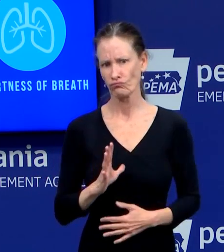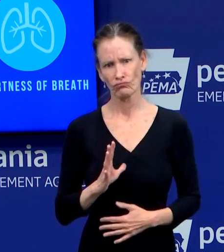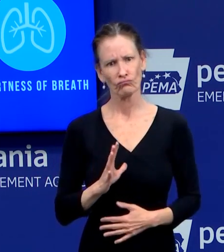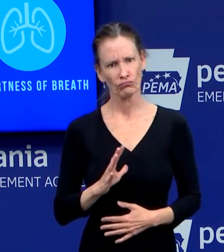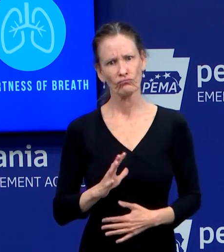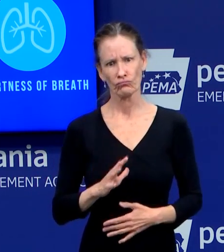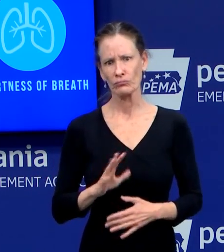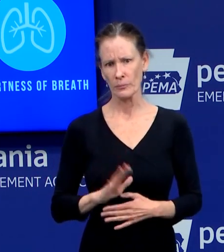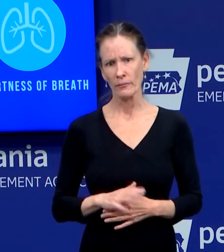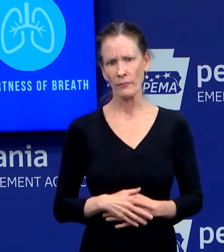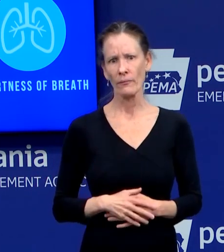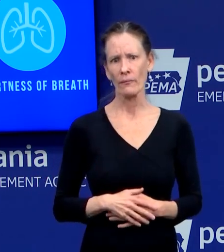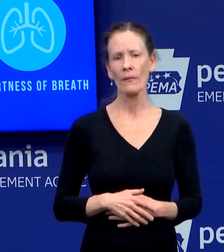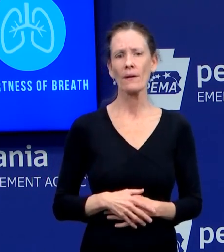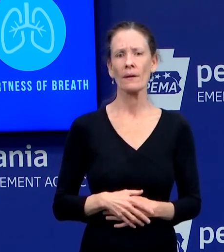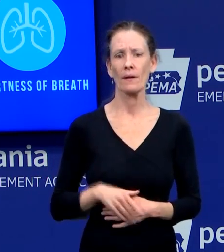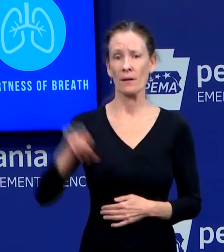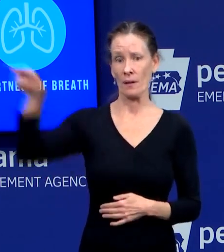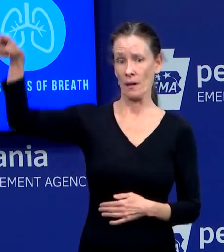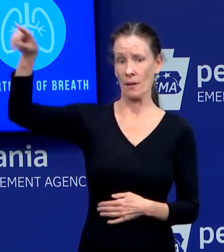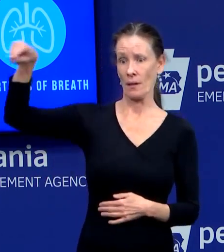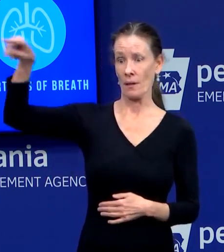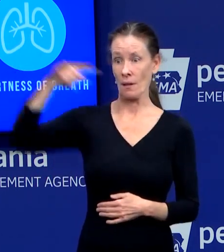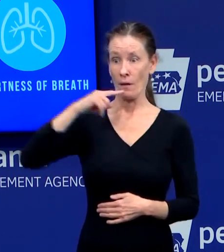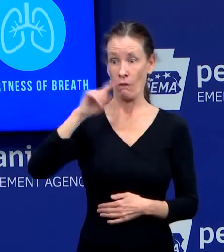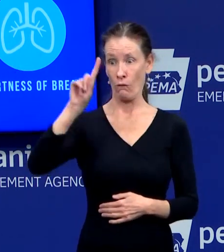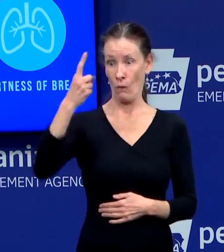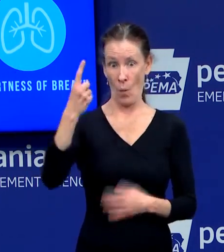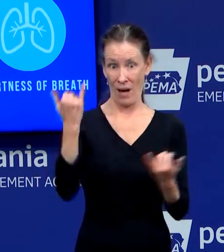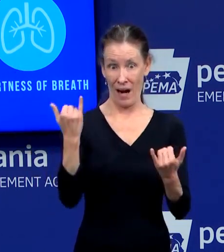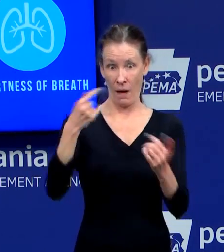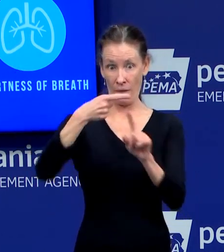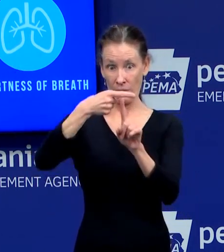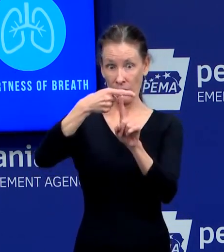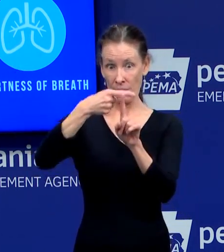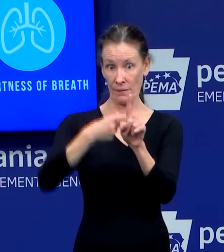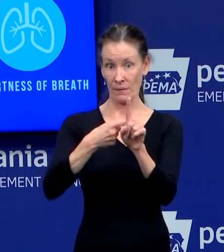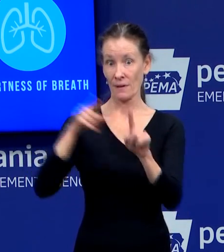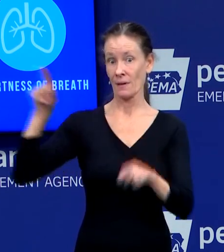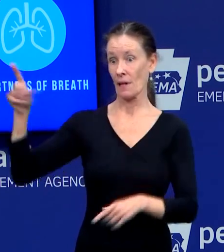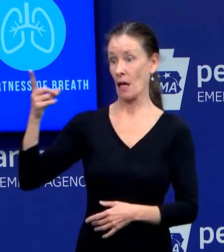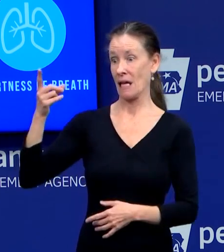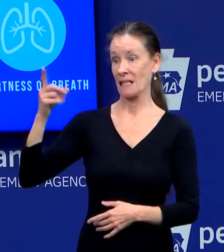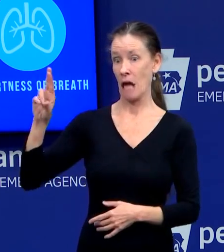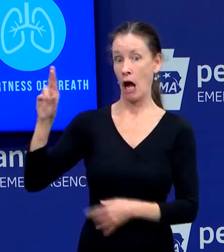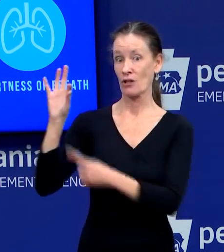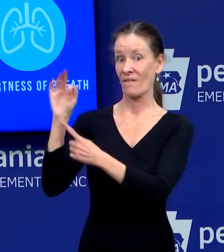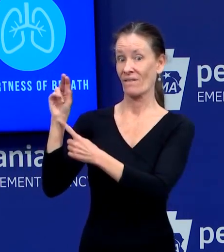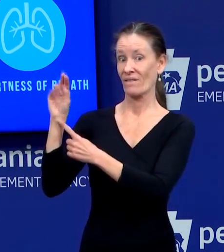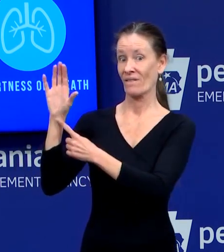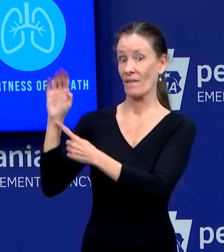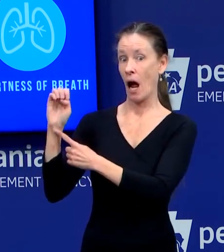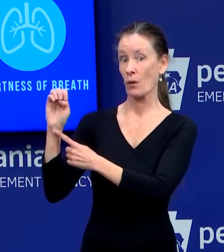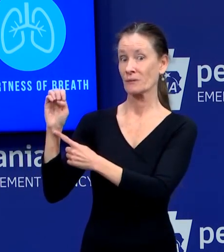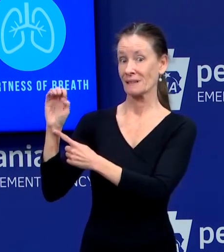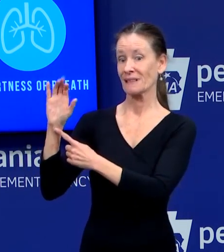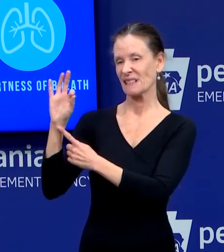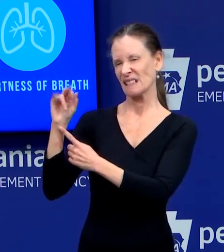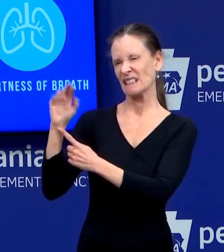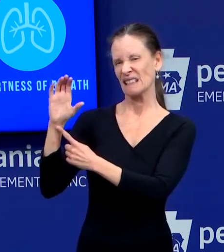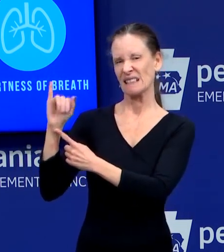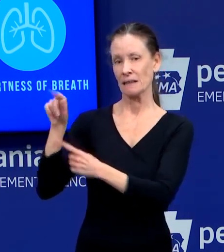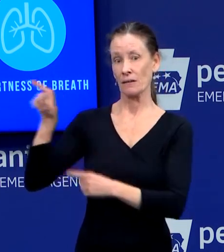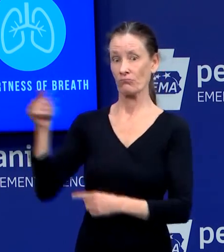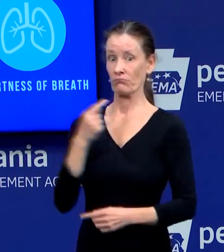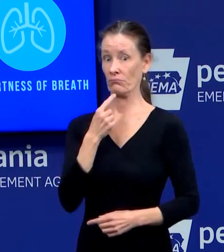that, I mean, certainly for the first month or more, none of the states could do any testing. Every test had to be, uh, you had to call